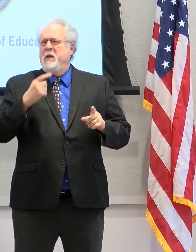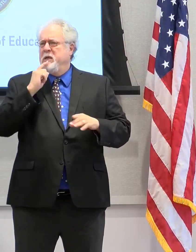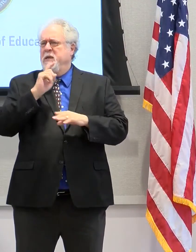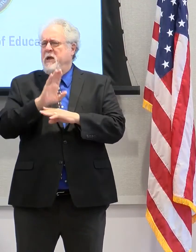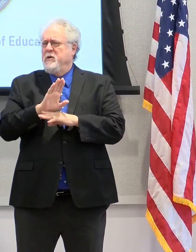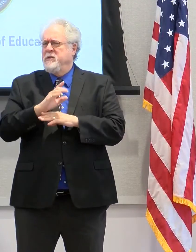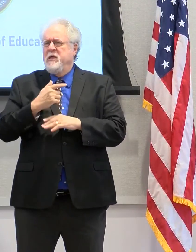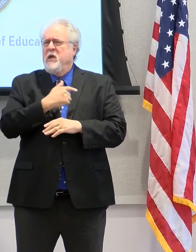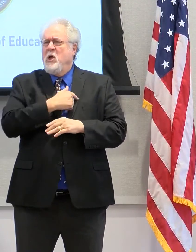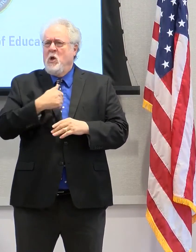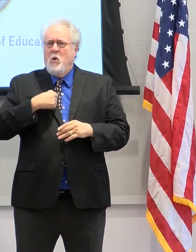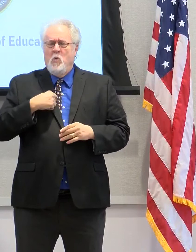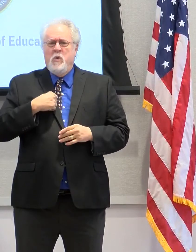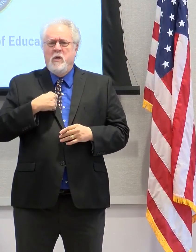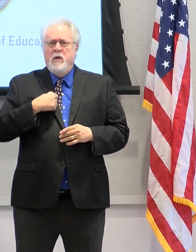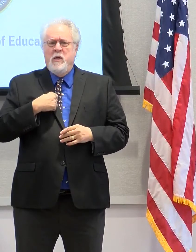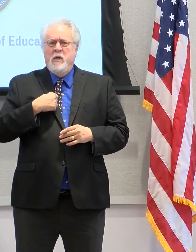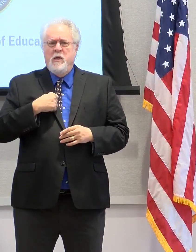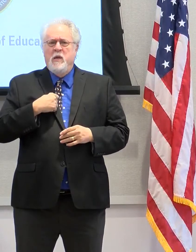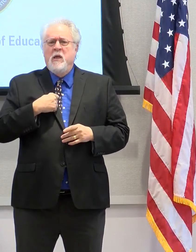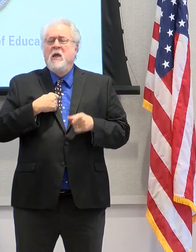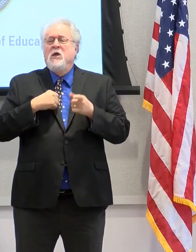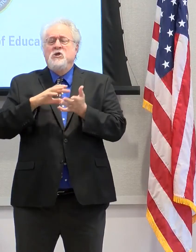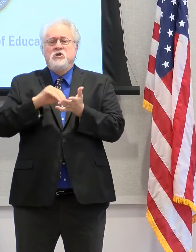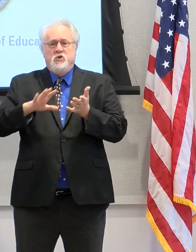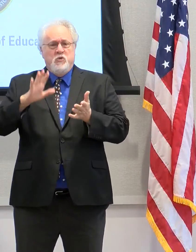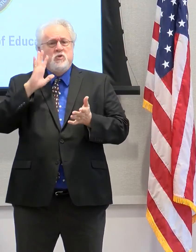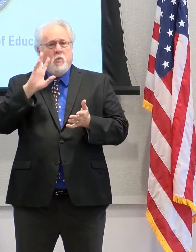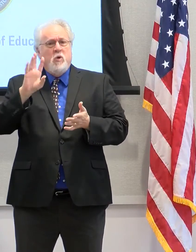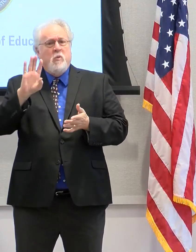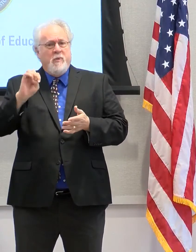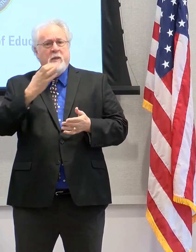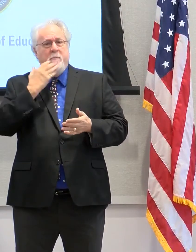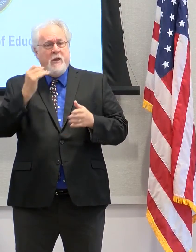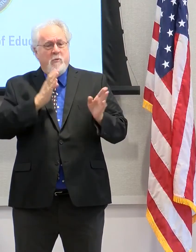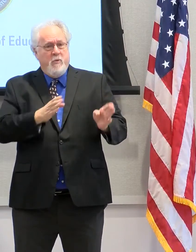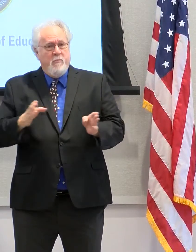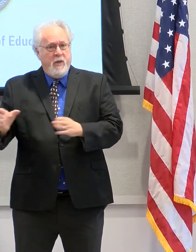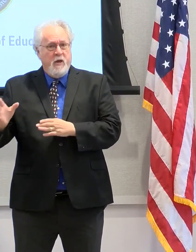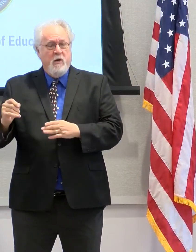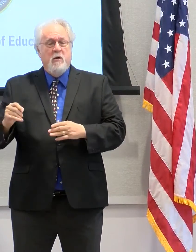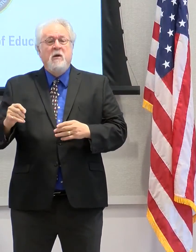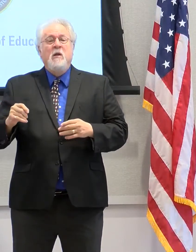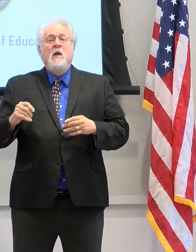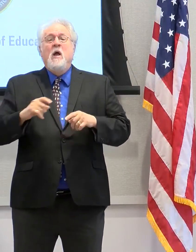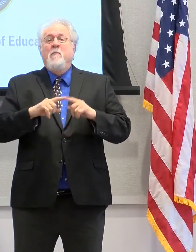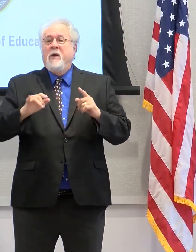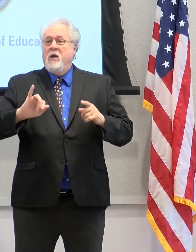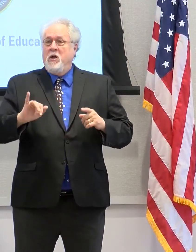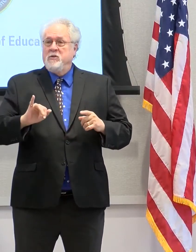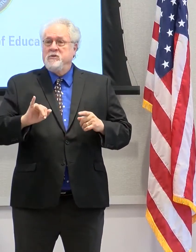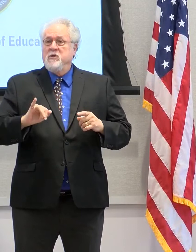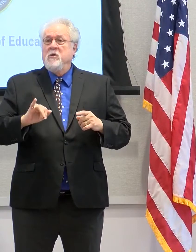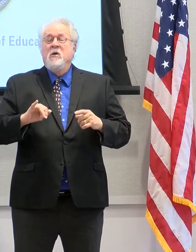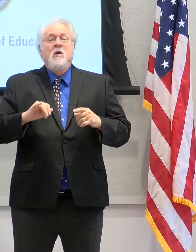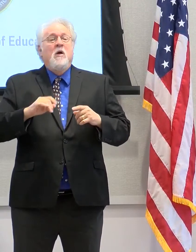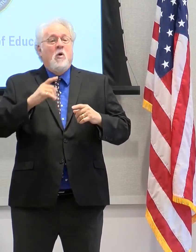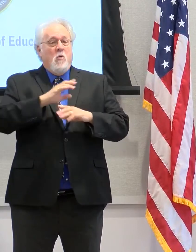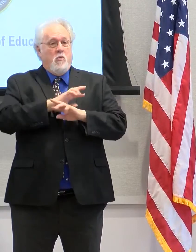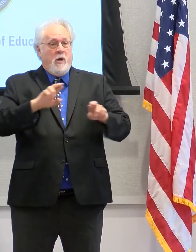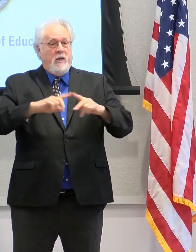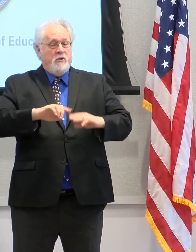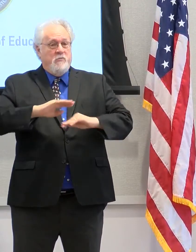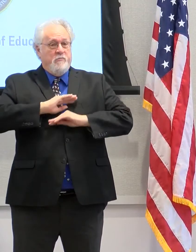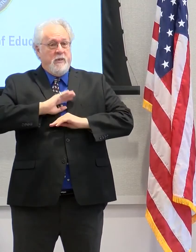guarantee you, if we go through this route, students are going be better prepared to enter Toms and Ray Institution, but also fulfill the needs of our workforce.